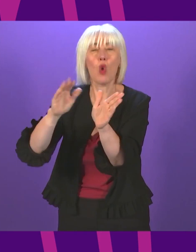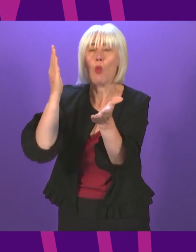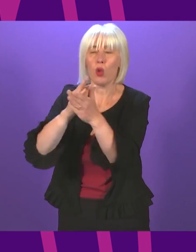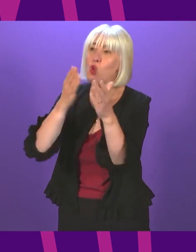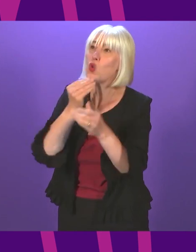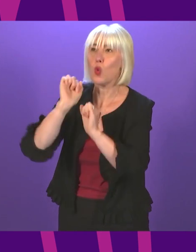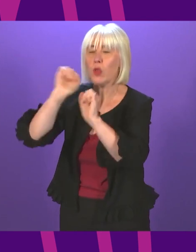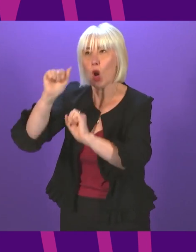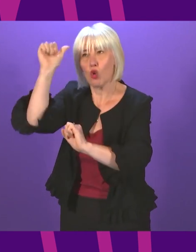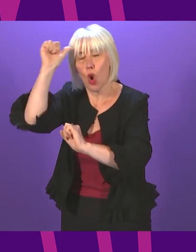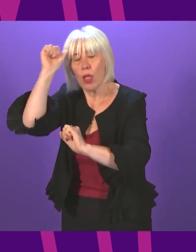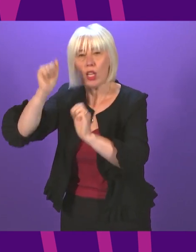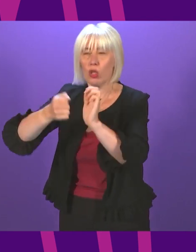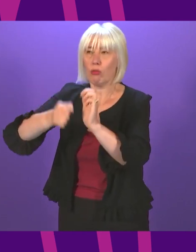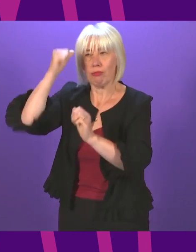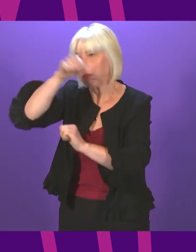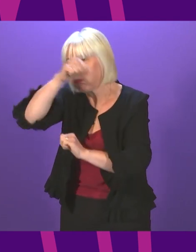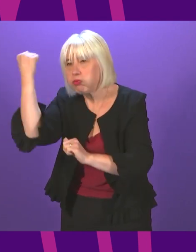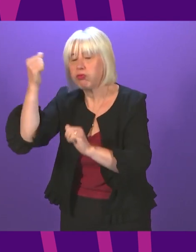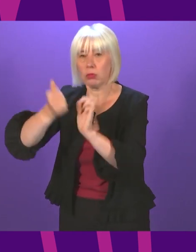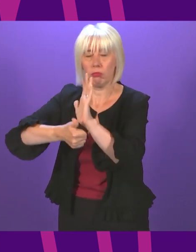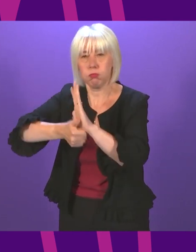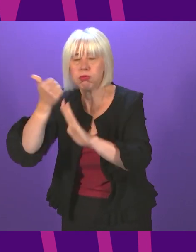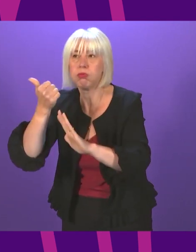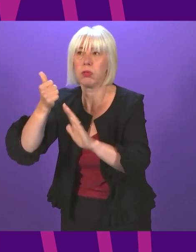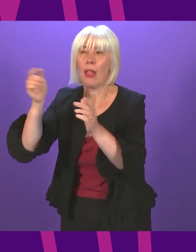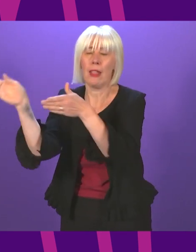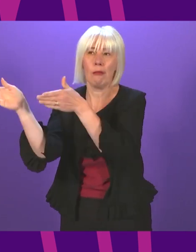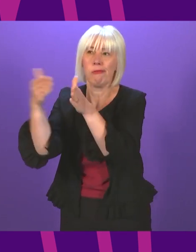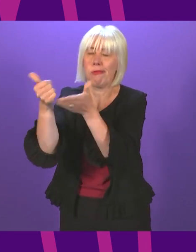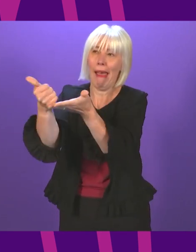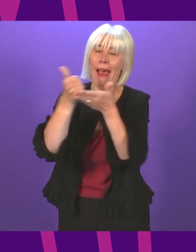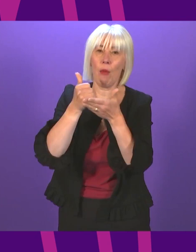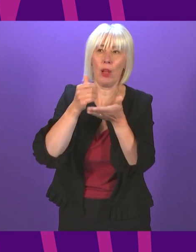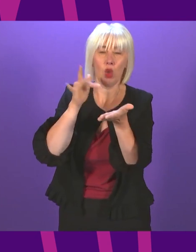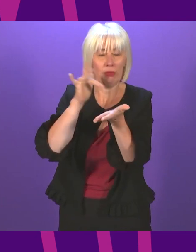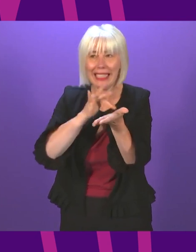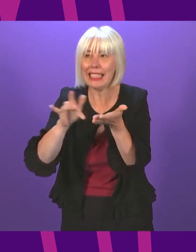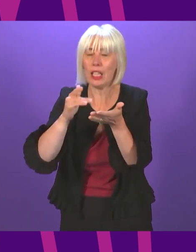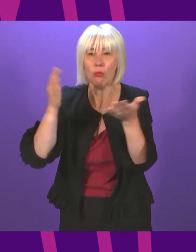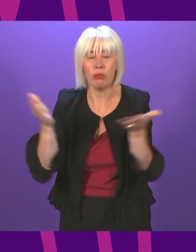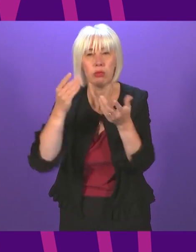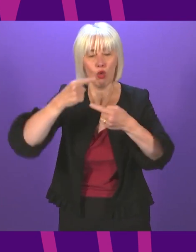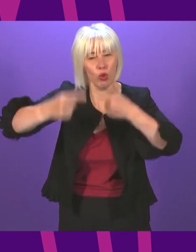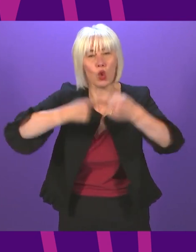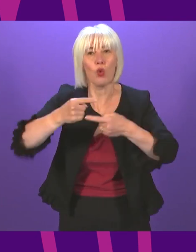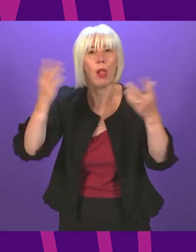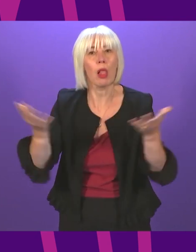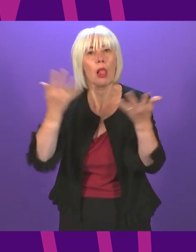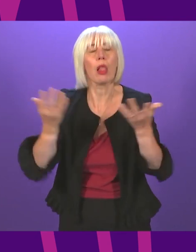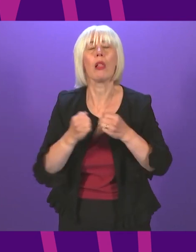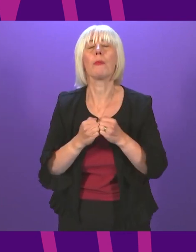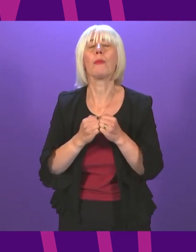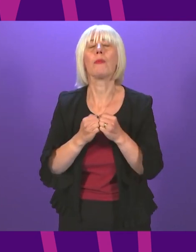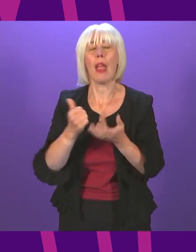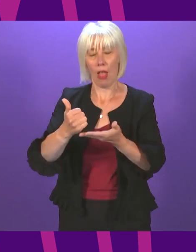sector to help drive and speed up the development of cleaner alternatives. Our agreement will also help make Scotland fairer as a country.